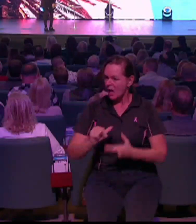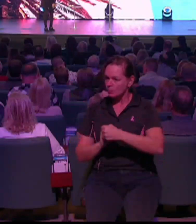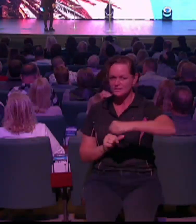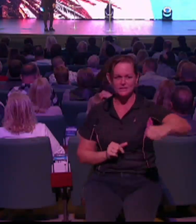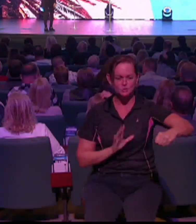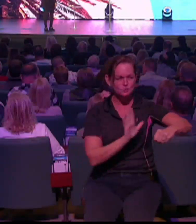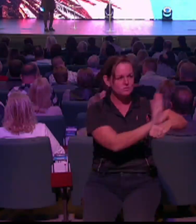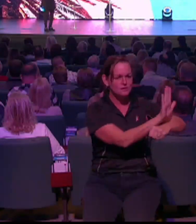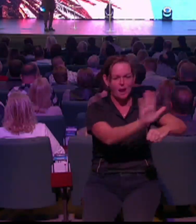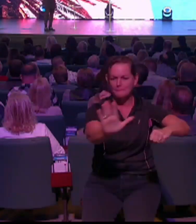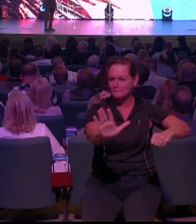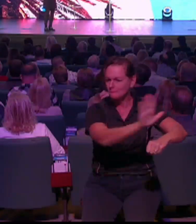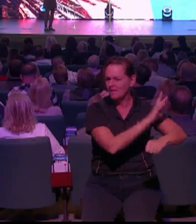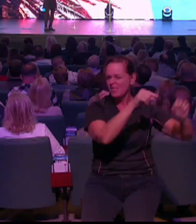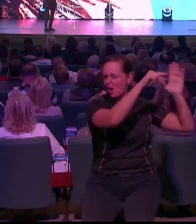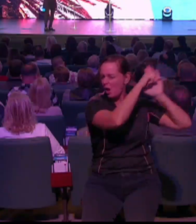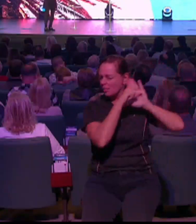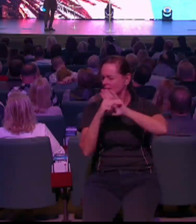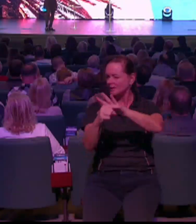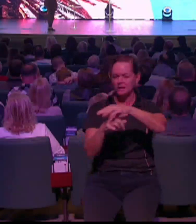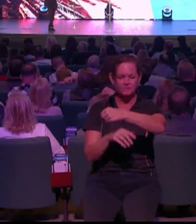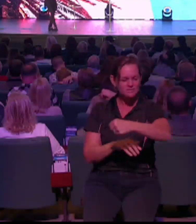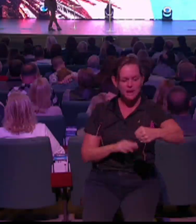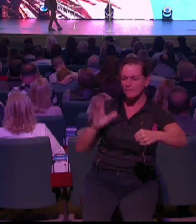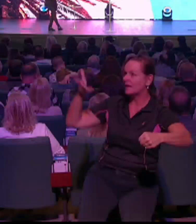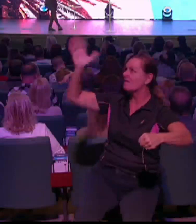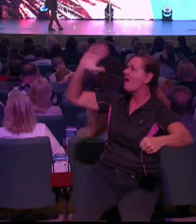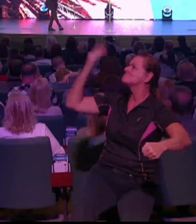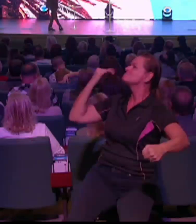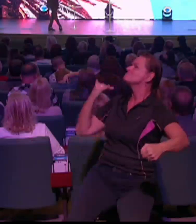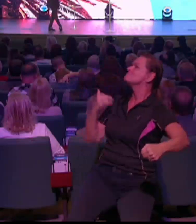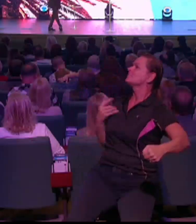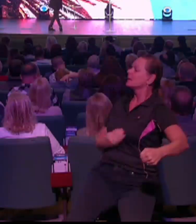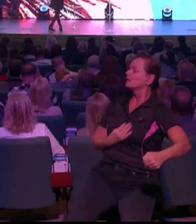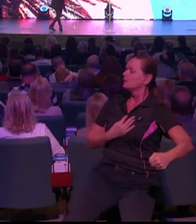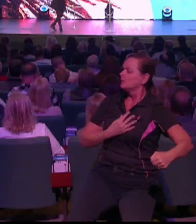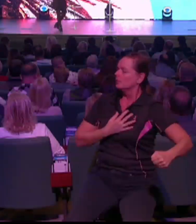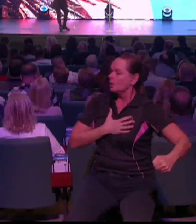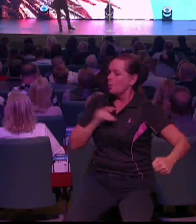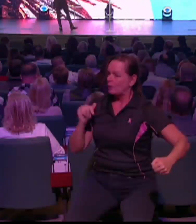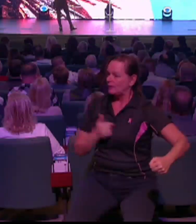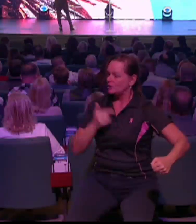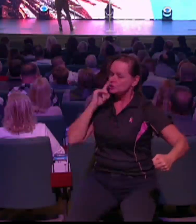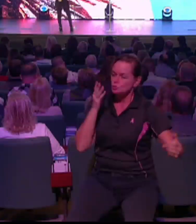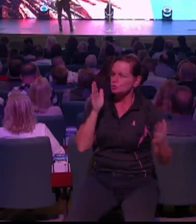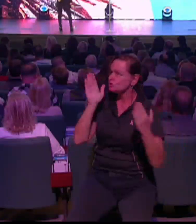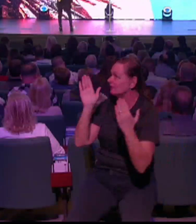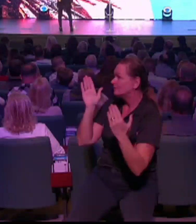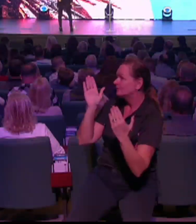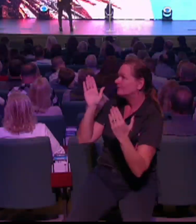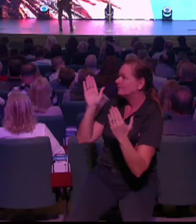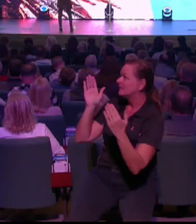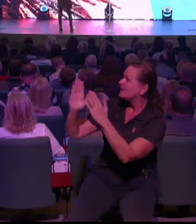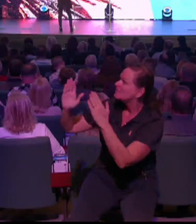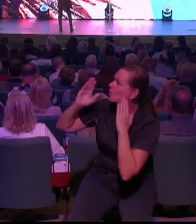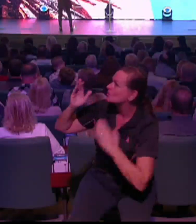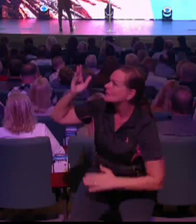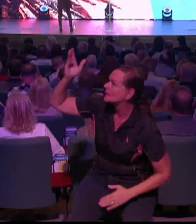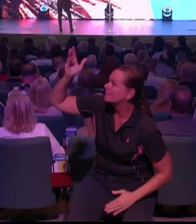destiny. God wants to shift things for you. He needs you to know who you are. When I wrote Without Rival,